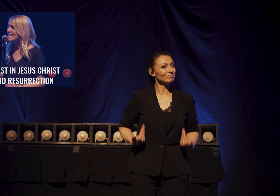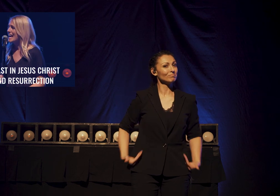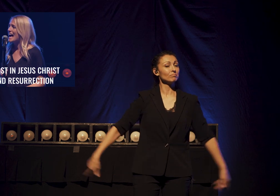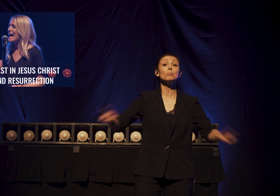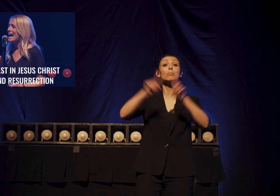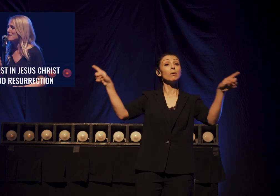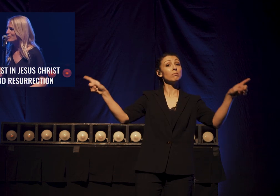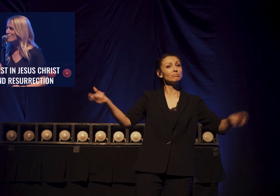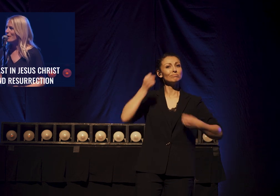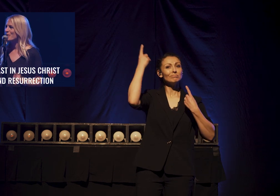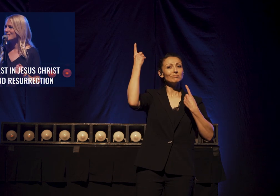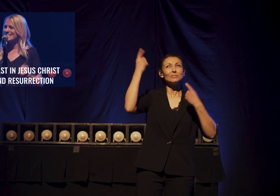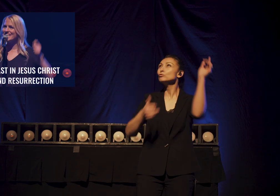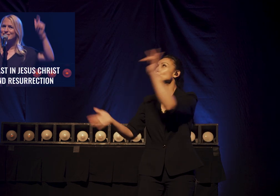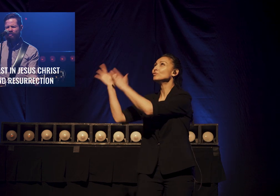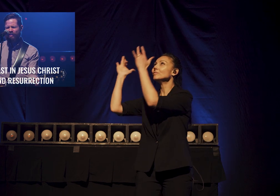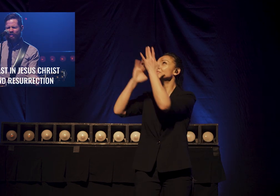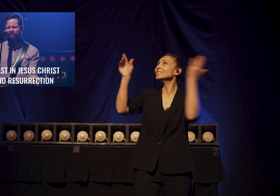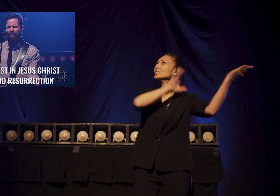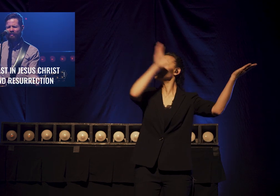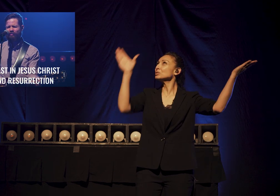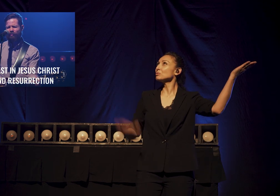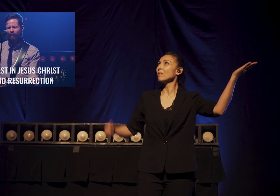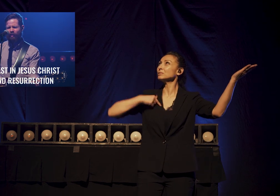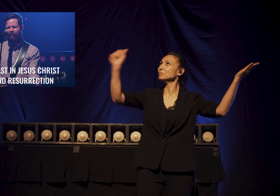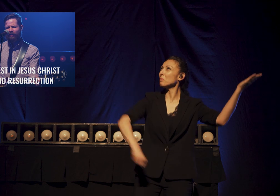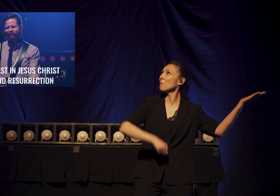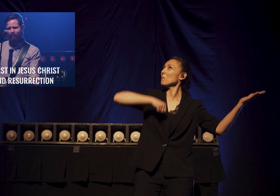I will boast in Jesus Christ,